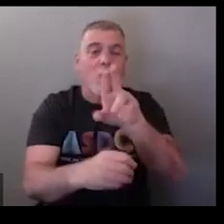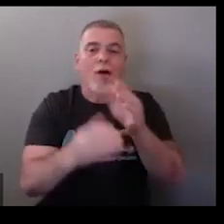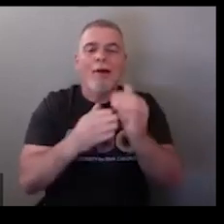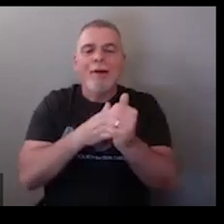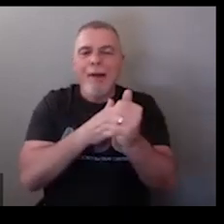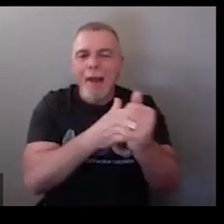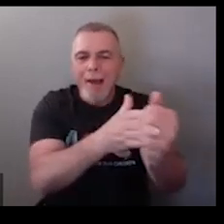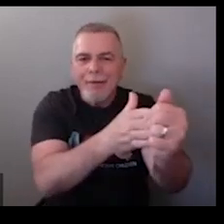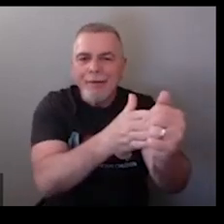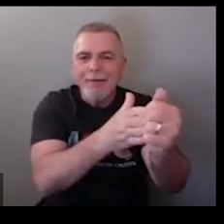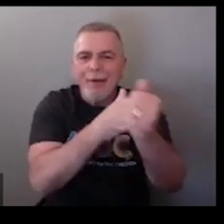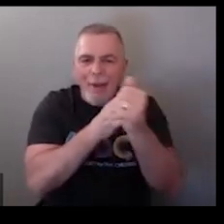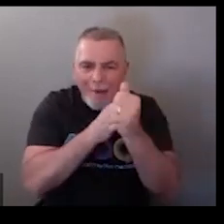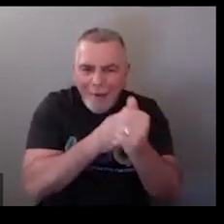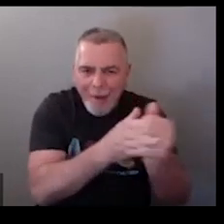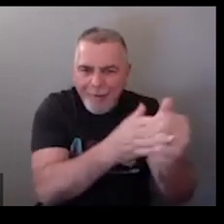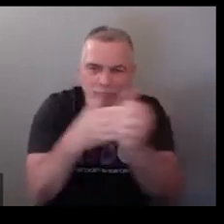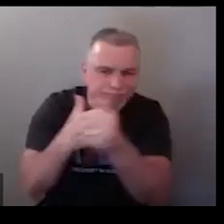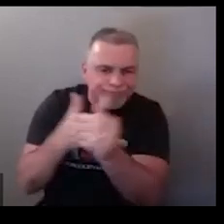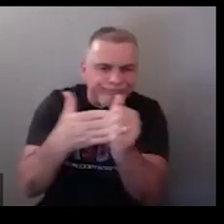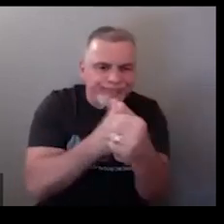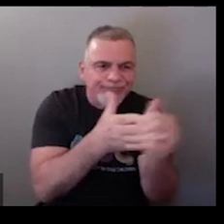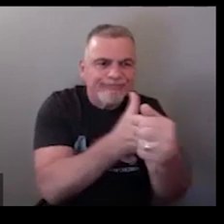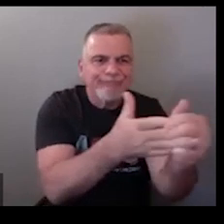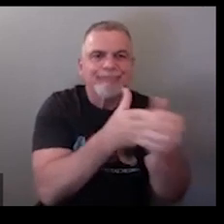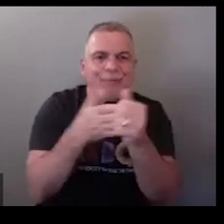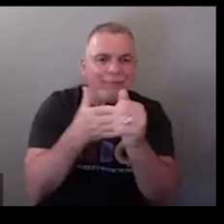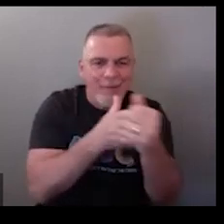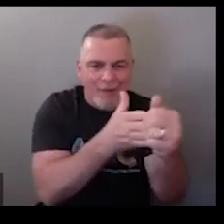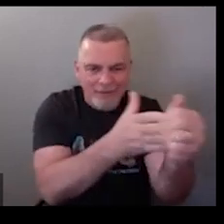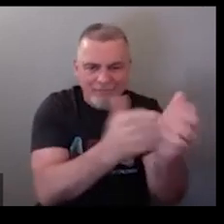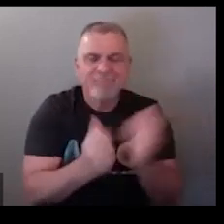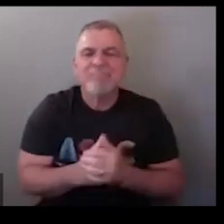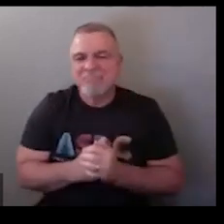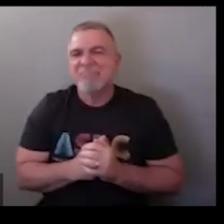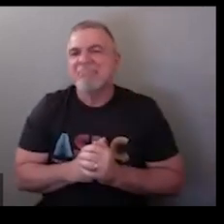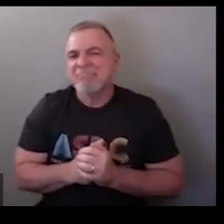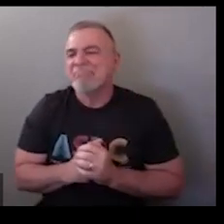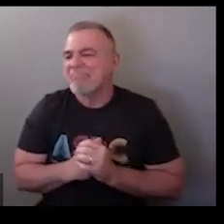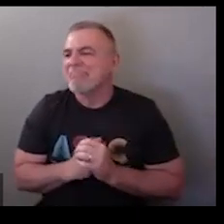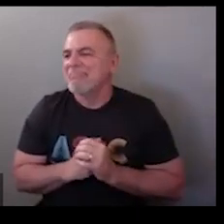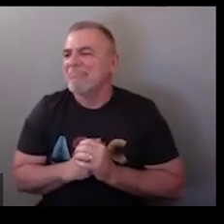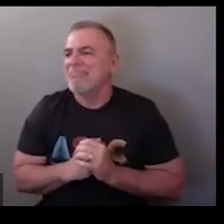so this is also the sign for guide as if you're leading somebody through something so